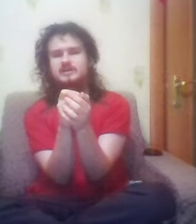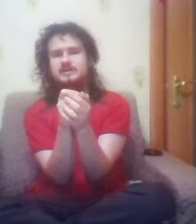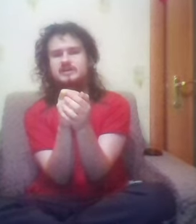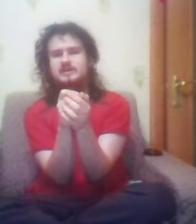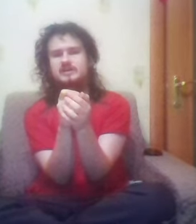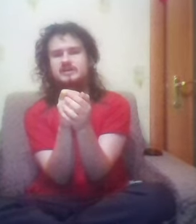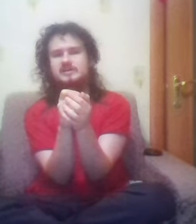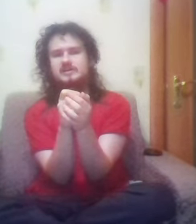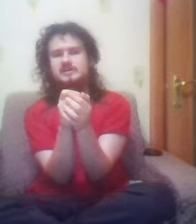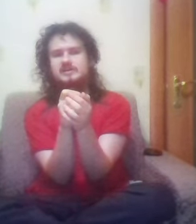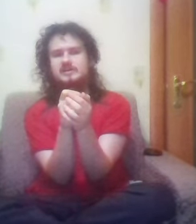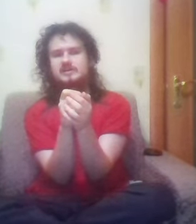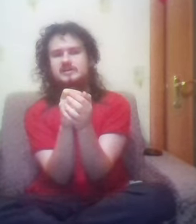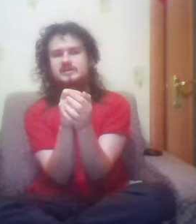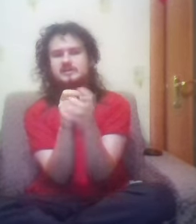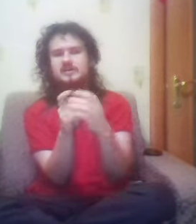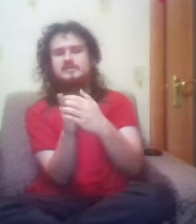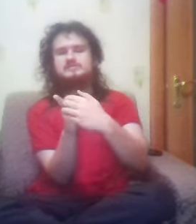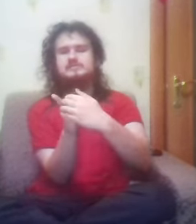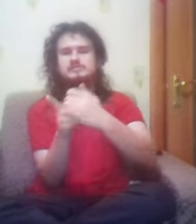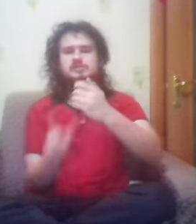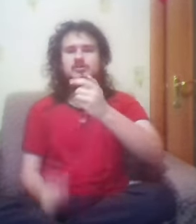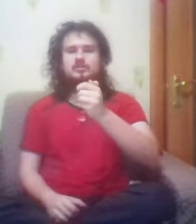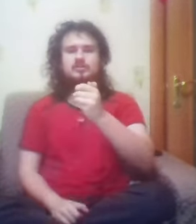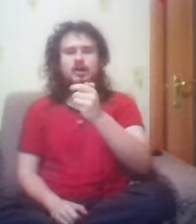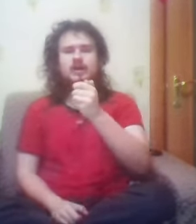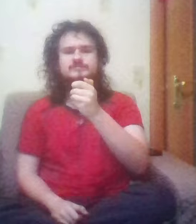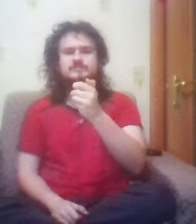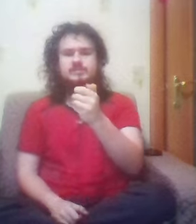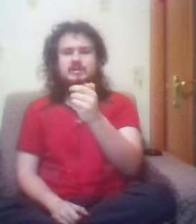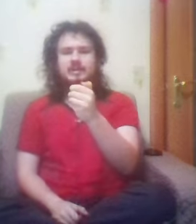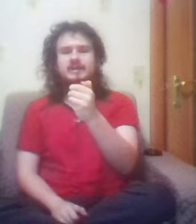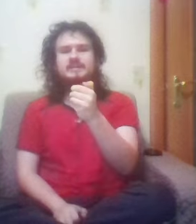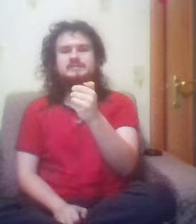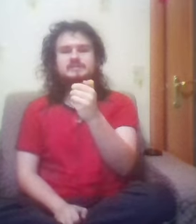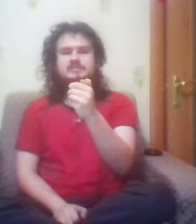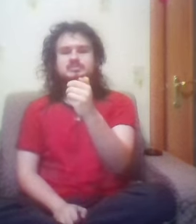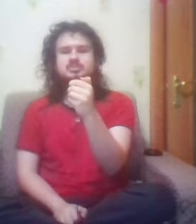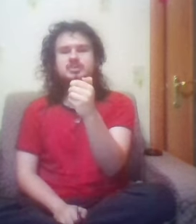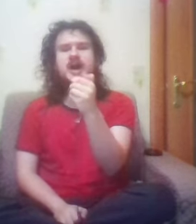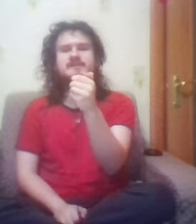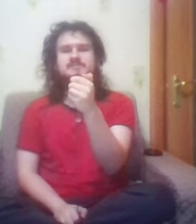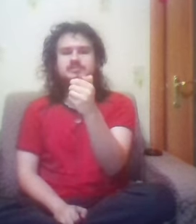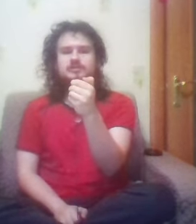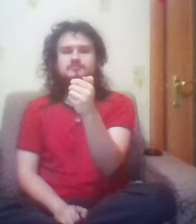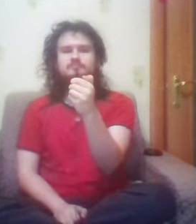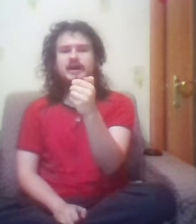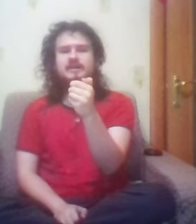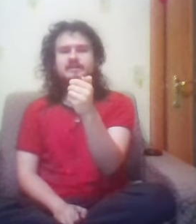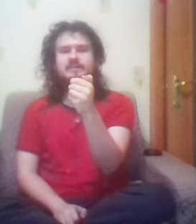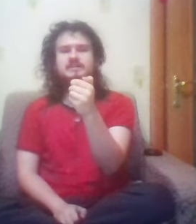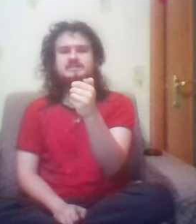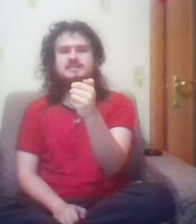man Love, hate, sex, pain, it's